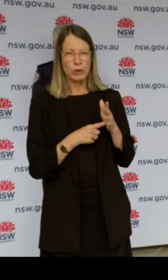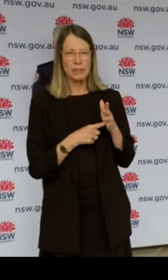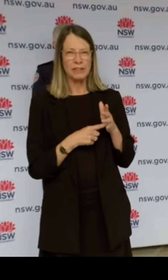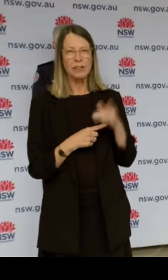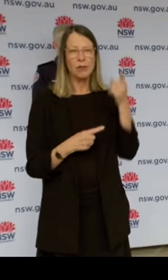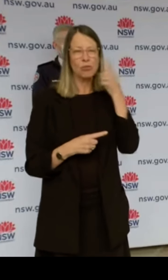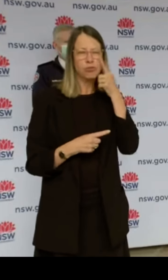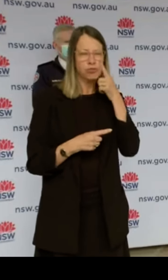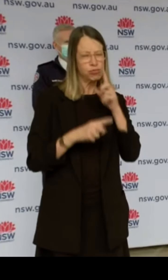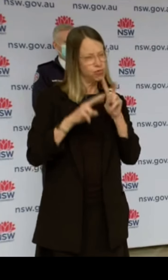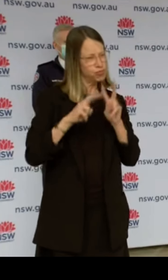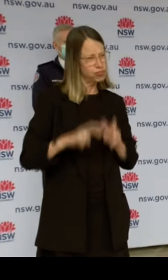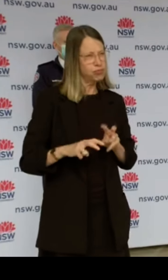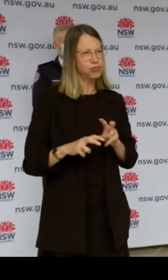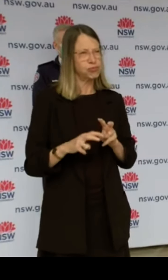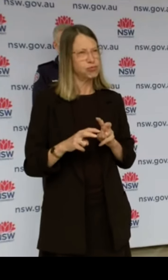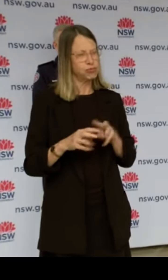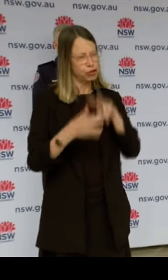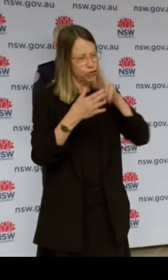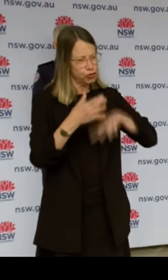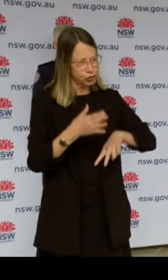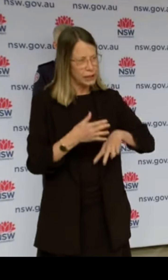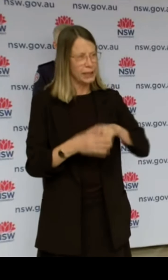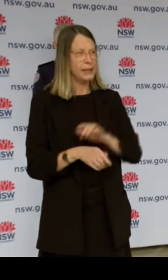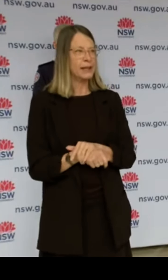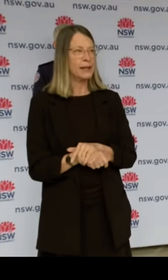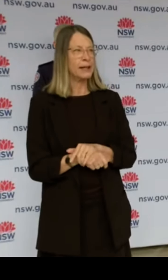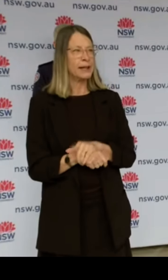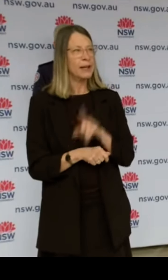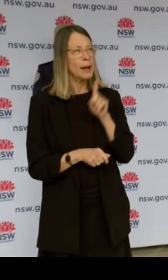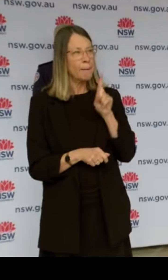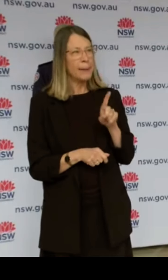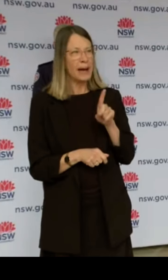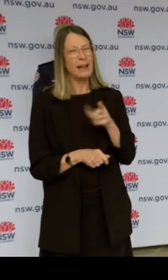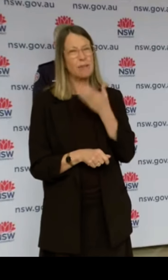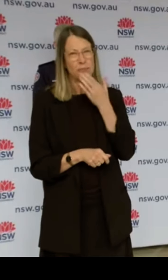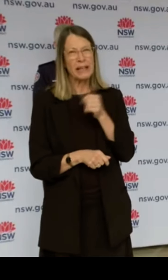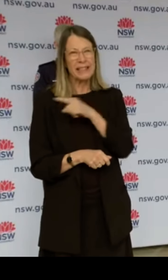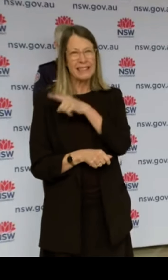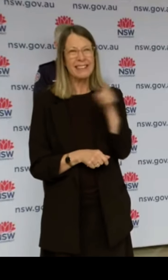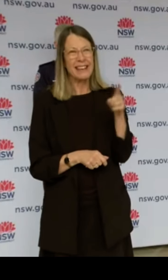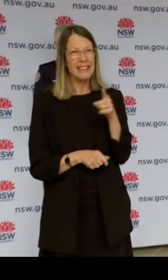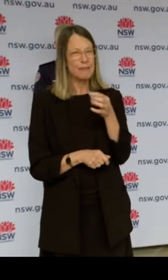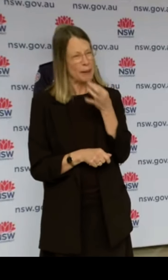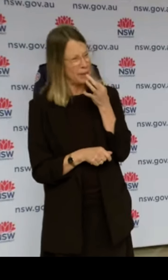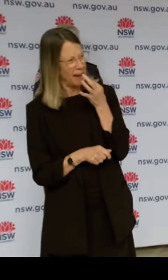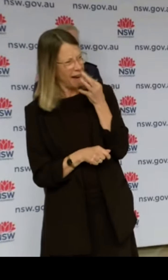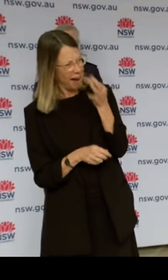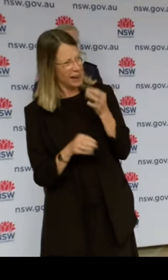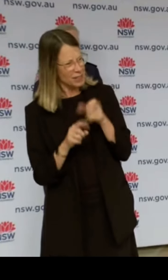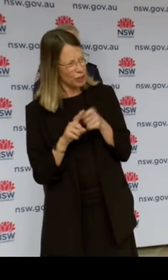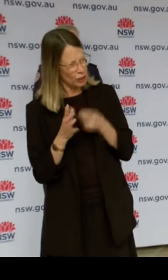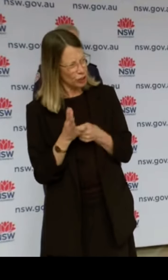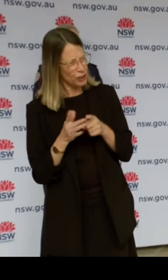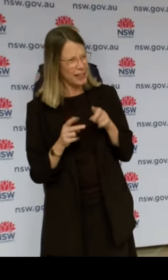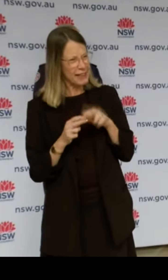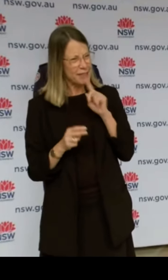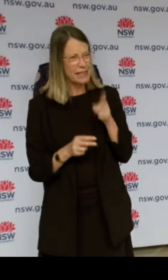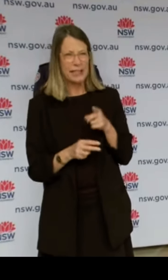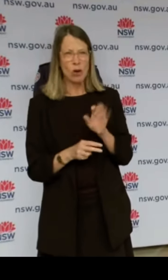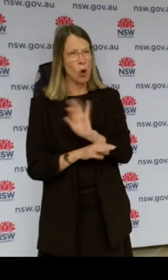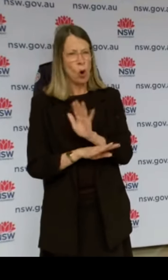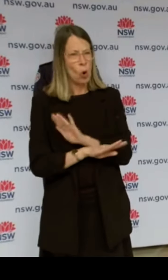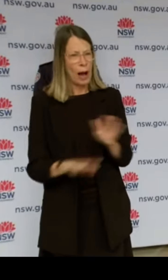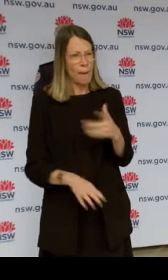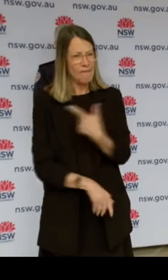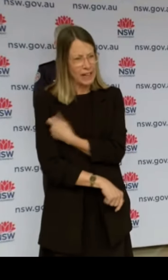of course you have to take your particular medical professionals advice but perhaps you could just query when they give you that advice if they do and